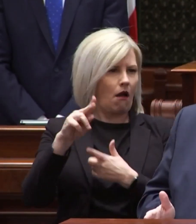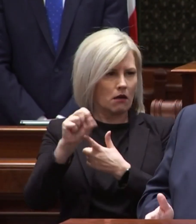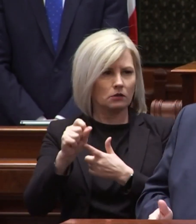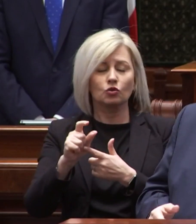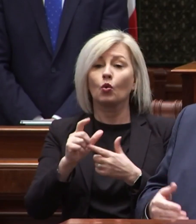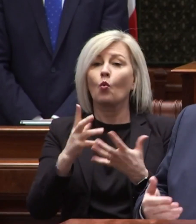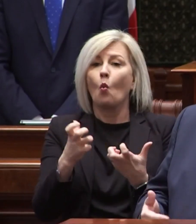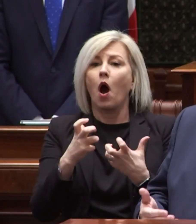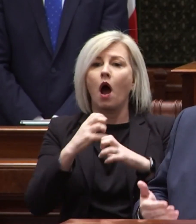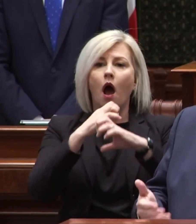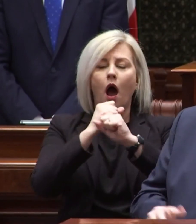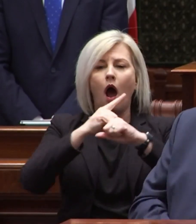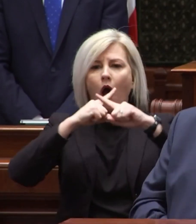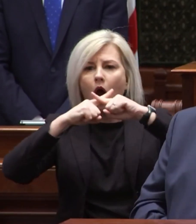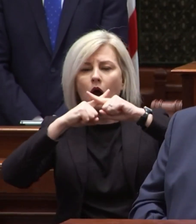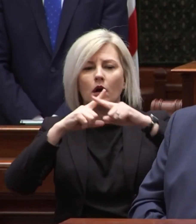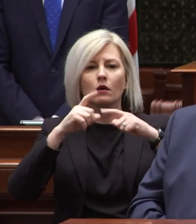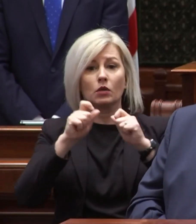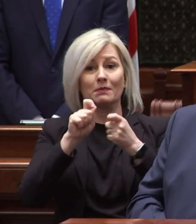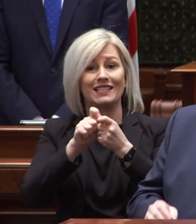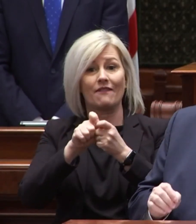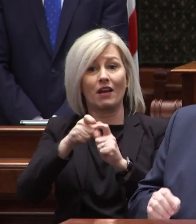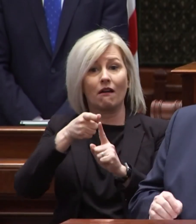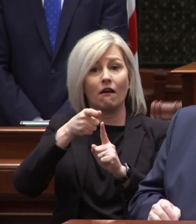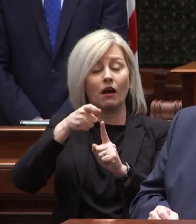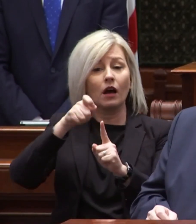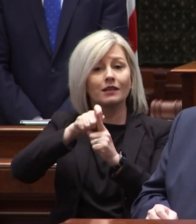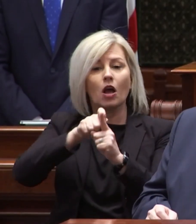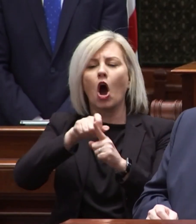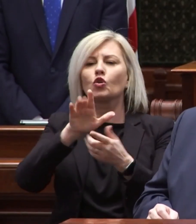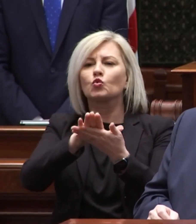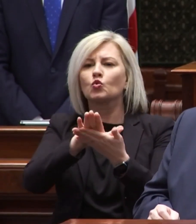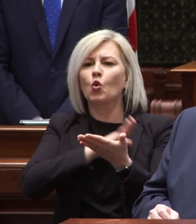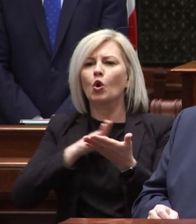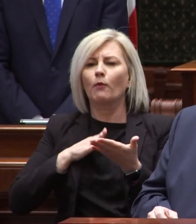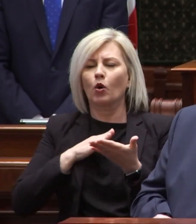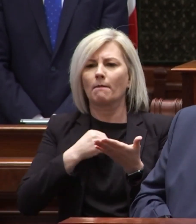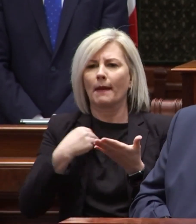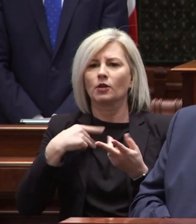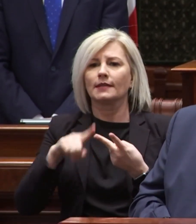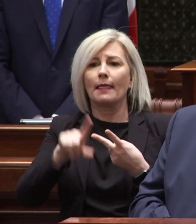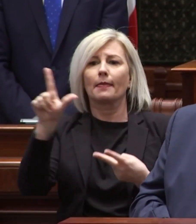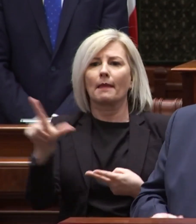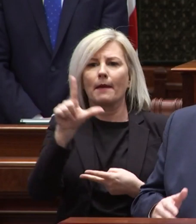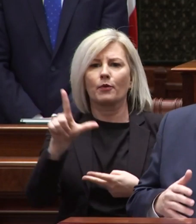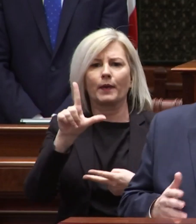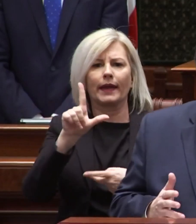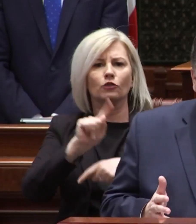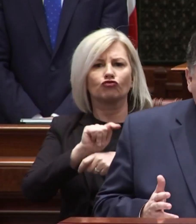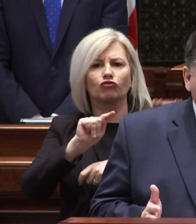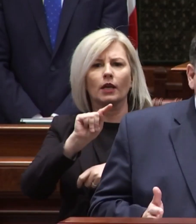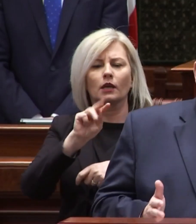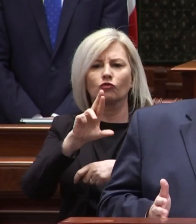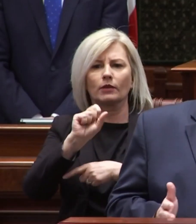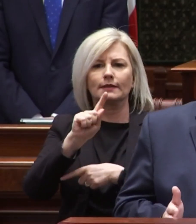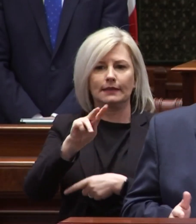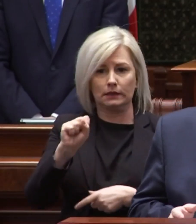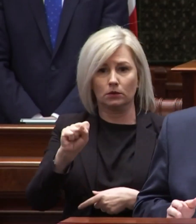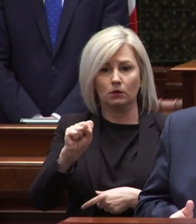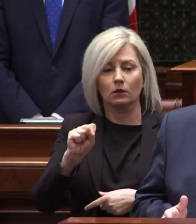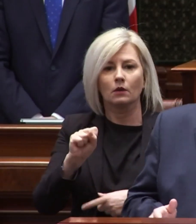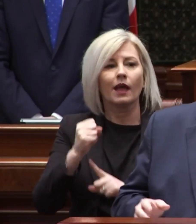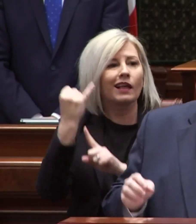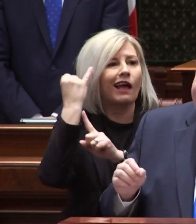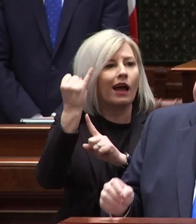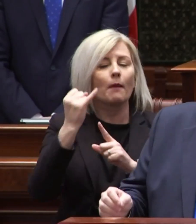censorship with a particular attack right now on school board members and library trustees it's an ideological battle